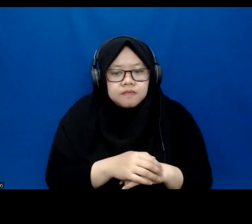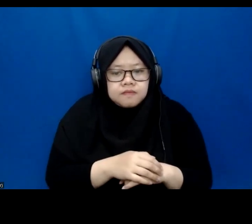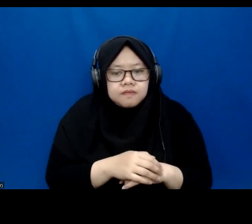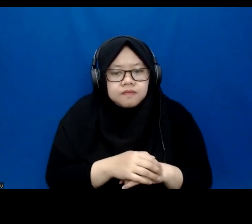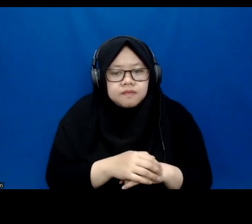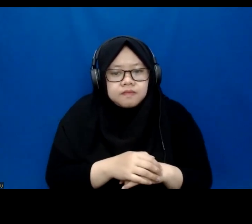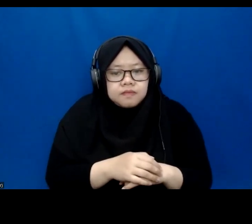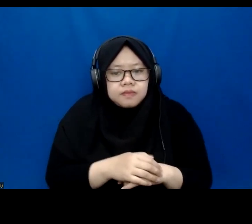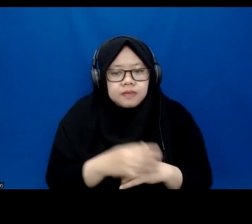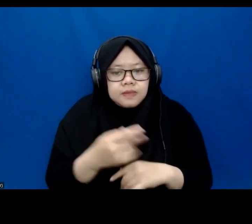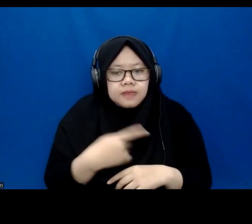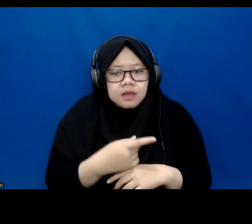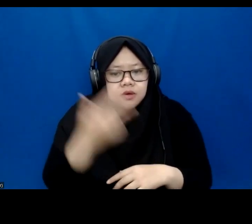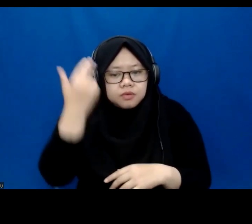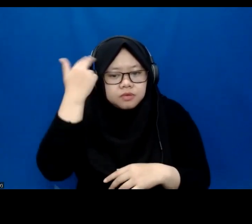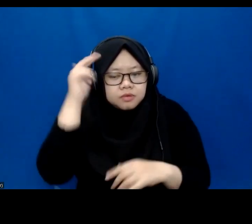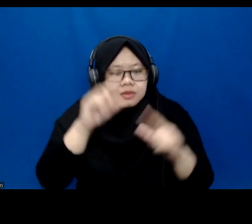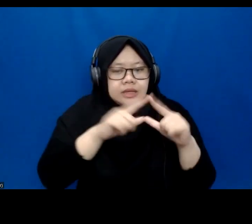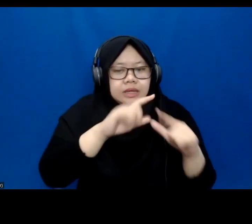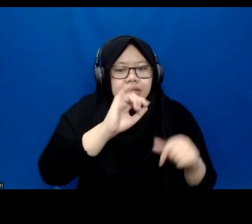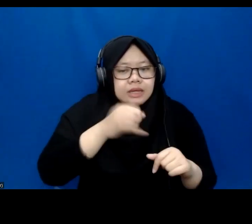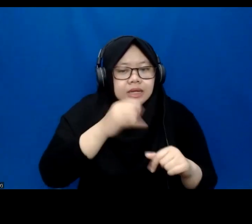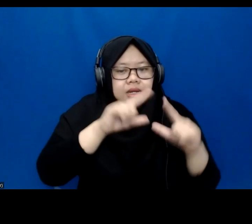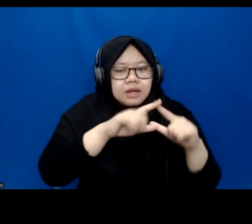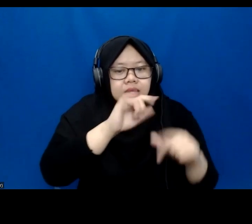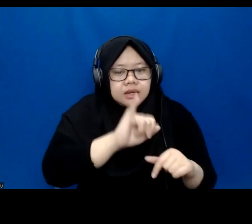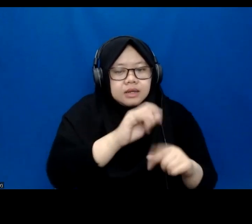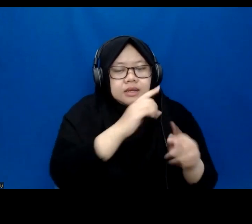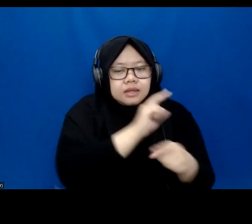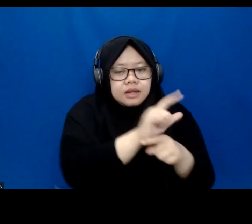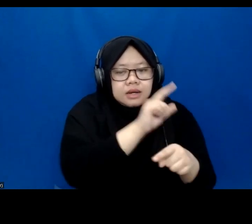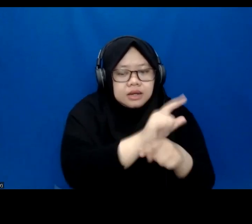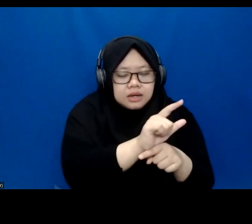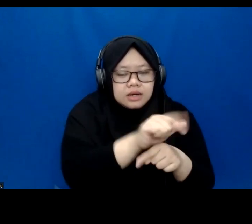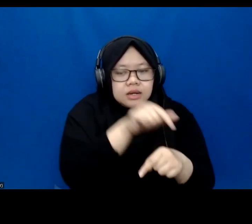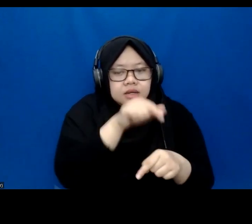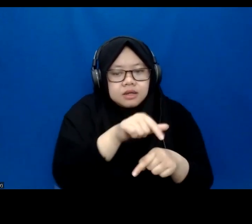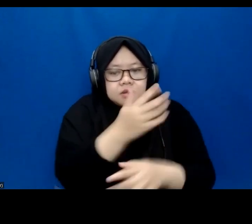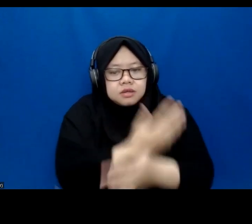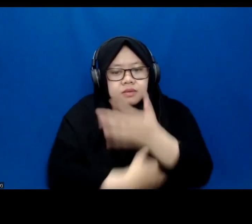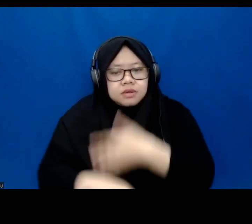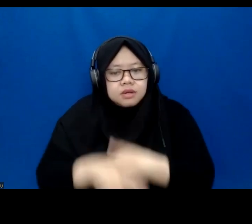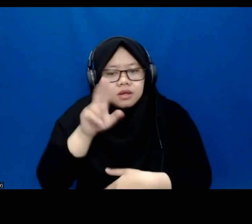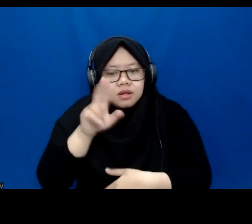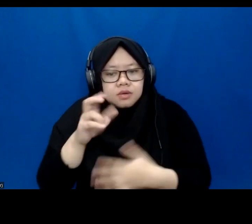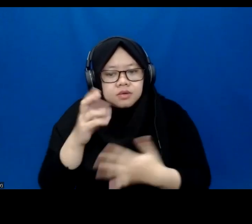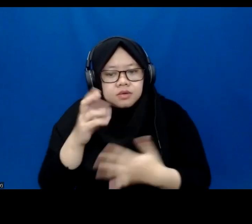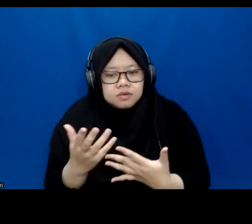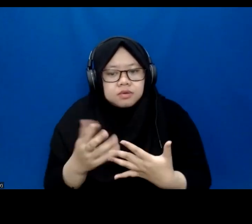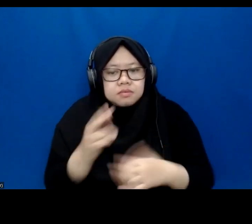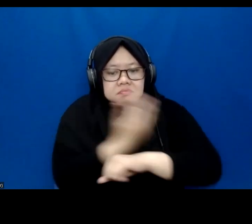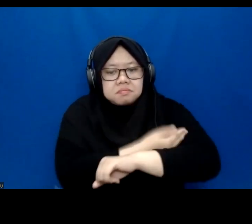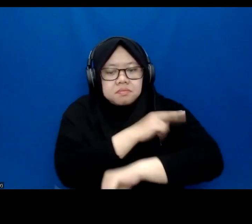in order to become an AI trainer for disabled people, they must participate in a digital skills